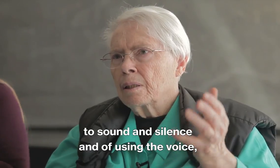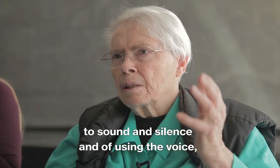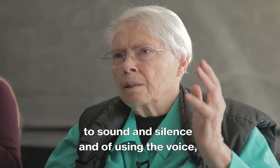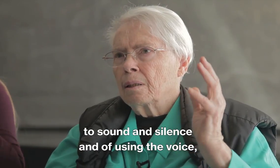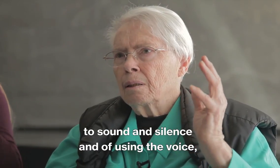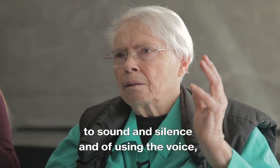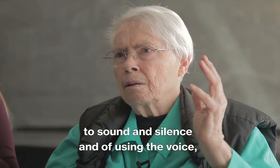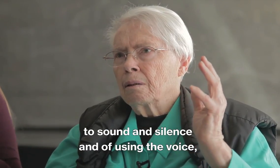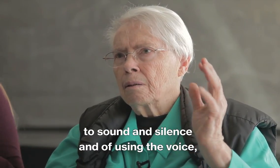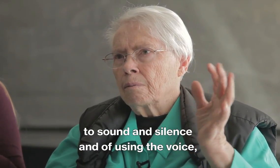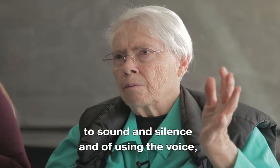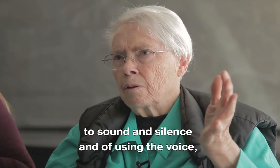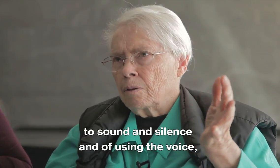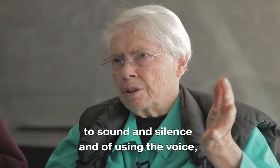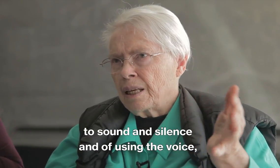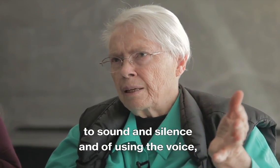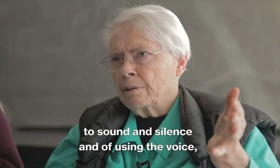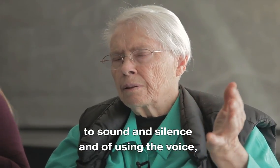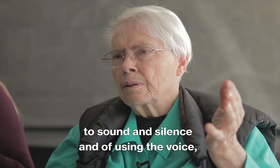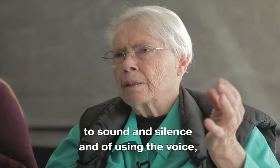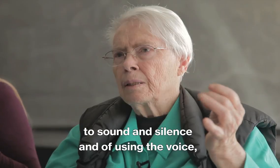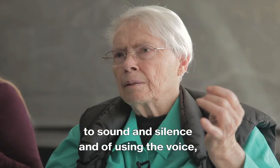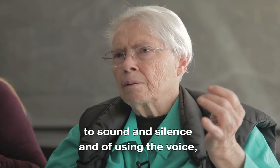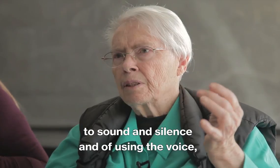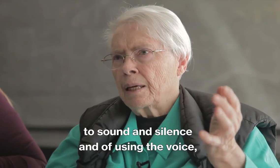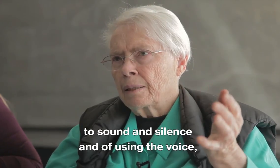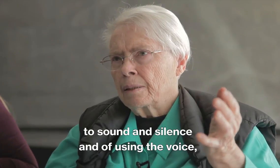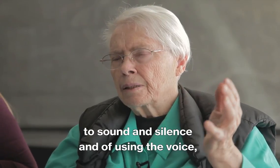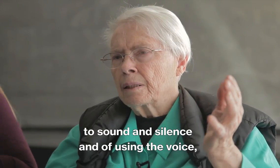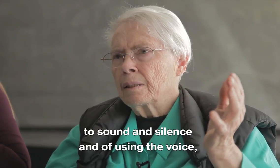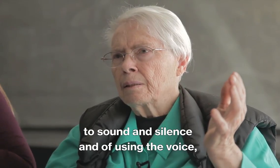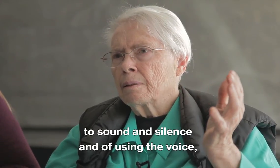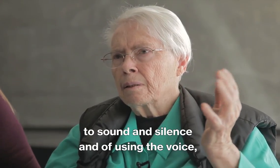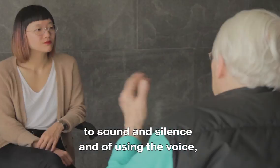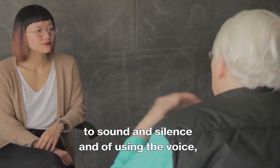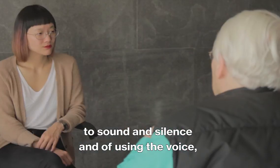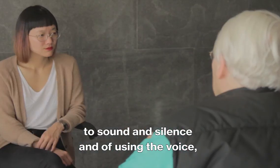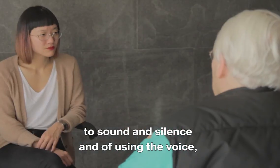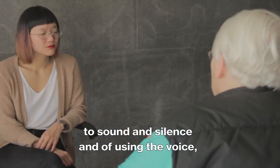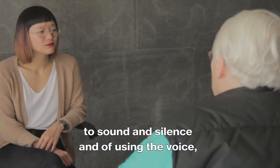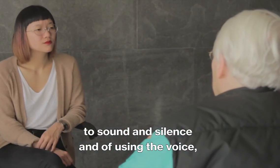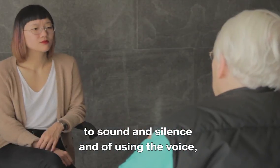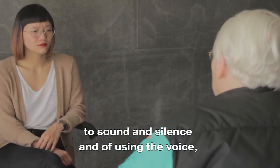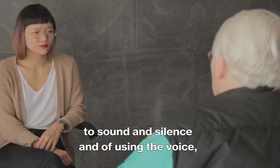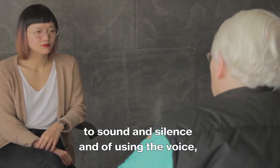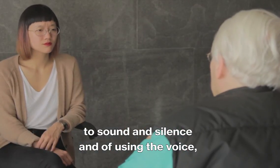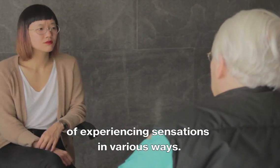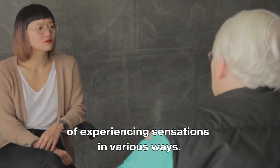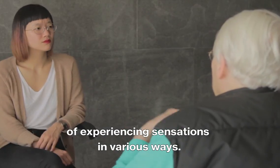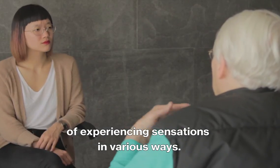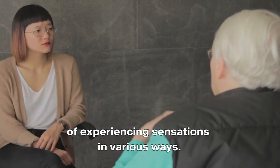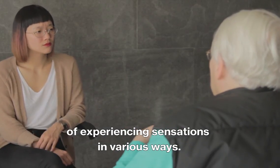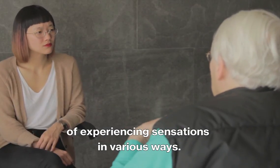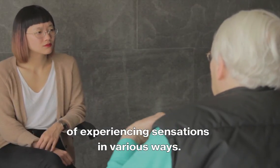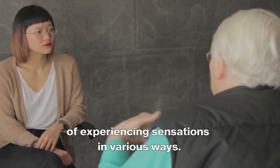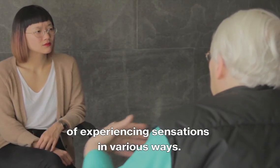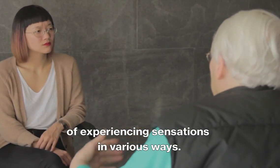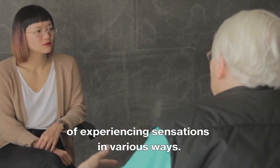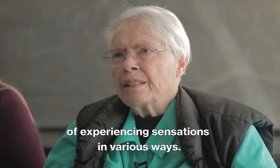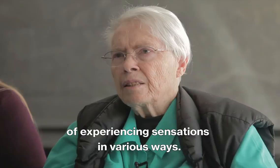the sound and silence, and of using the voice, of experiencing